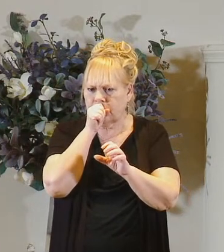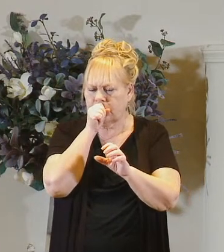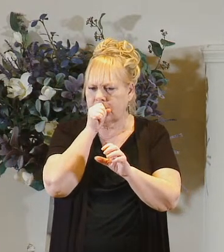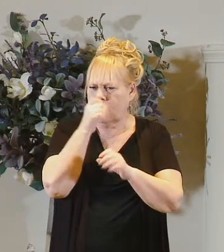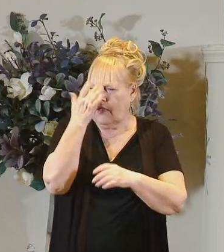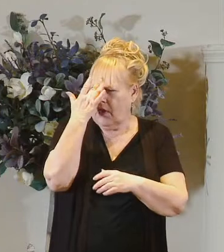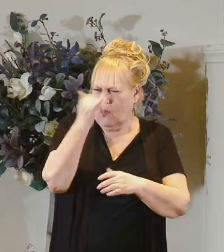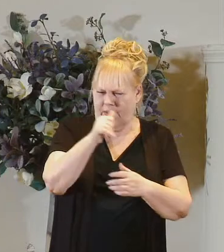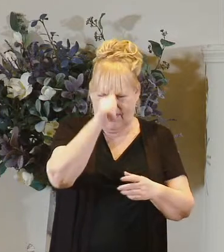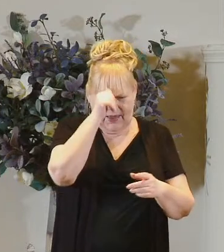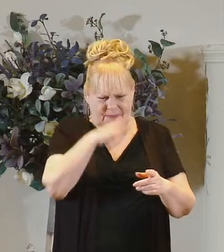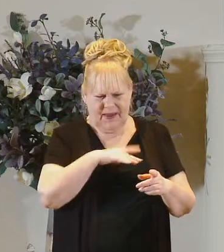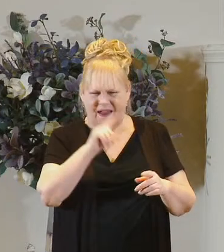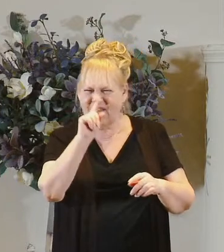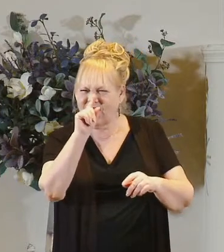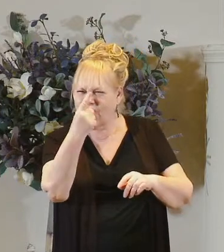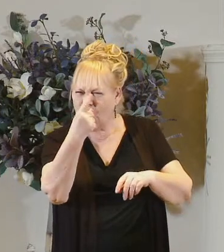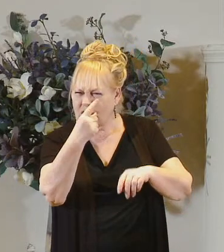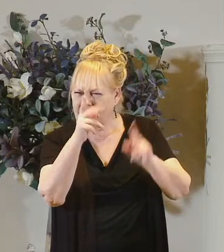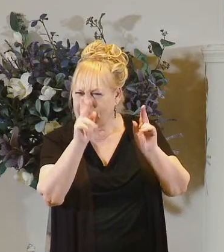why is this guy the first